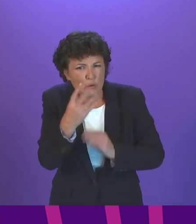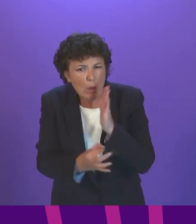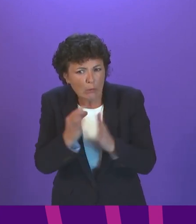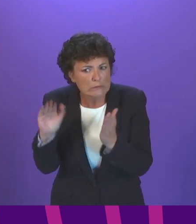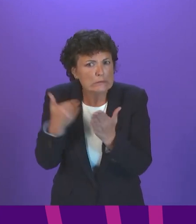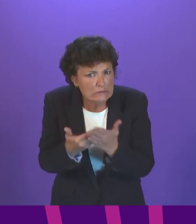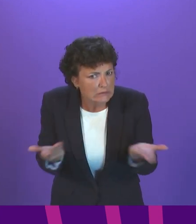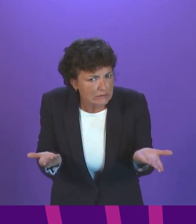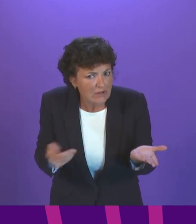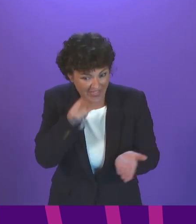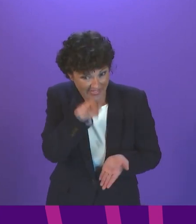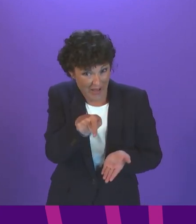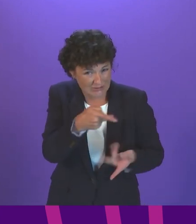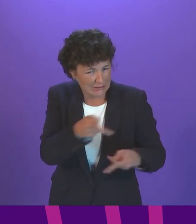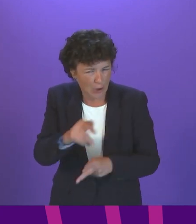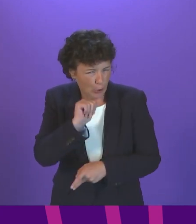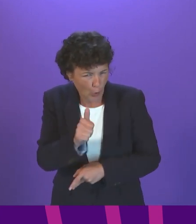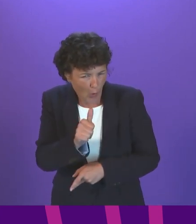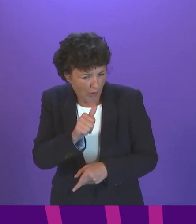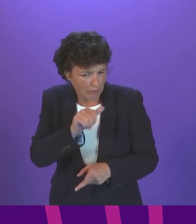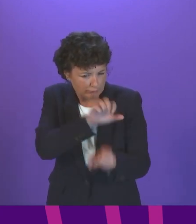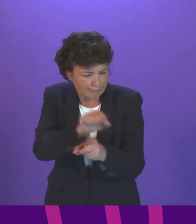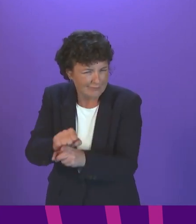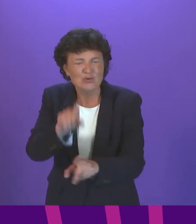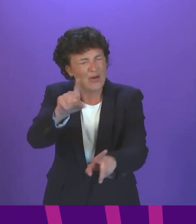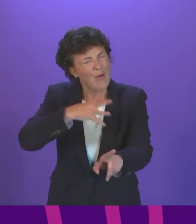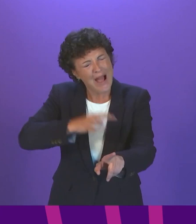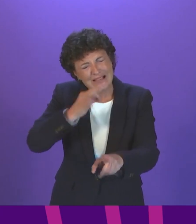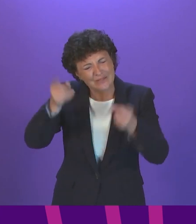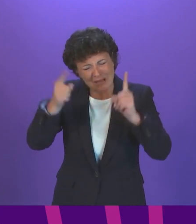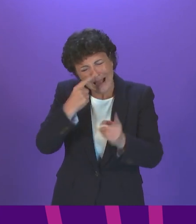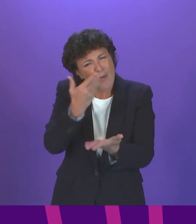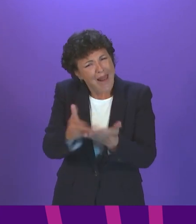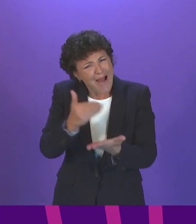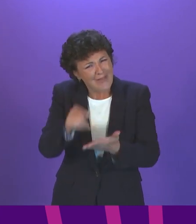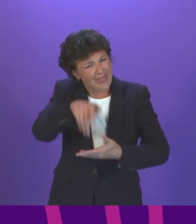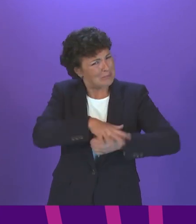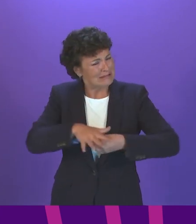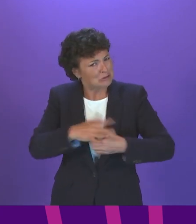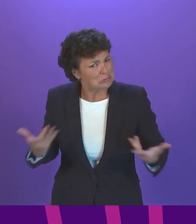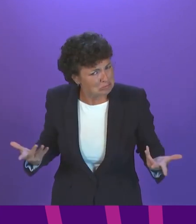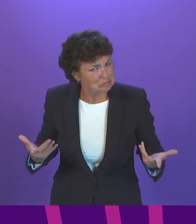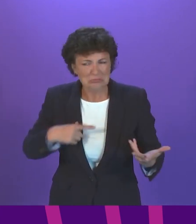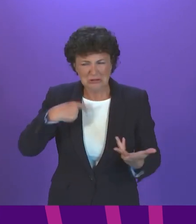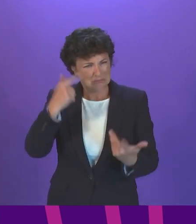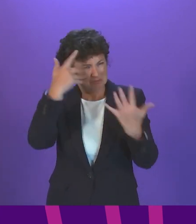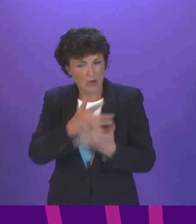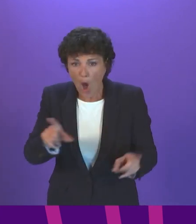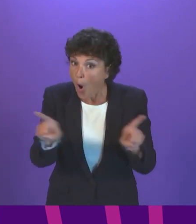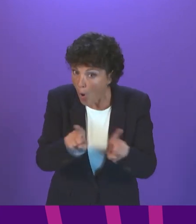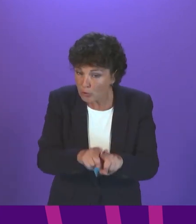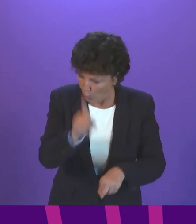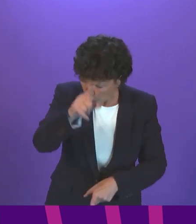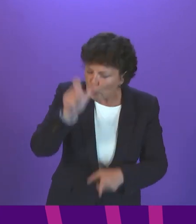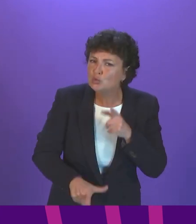the time cases were recorded on the system, not tested. So I would ask her to just clarify the position on that point and indeed answer what is she doing to